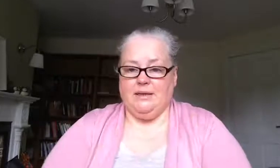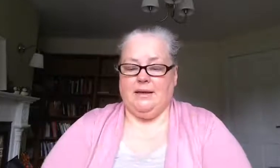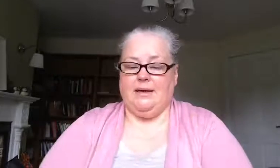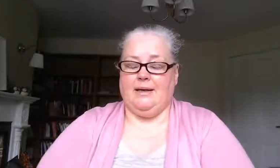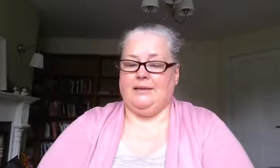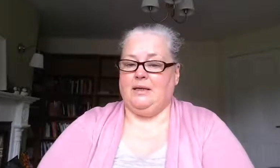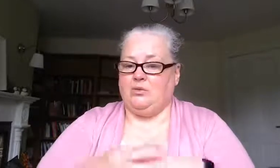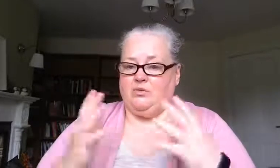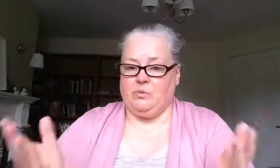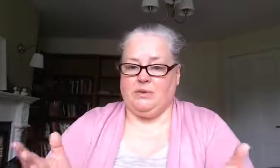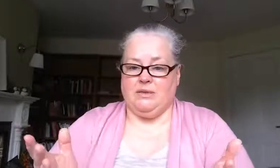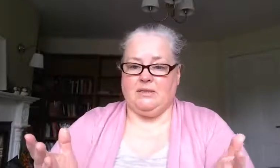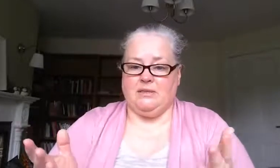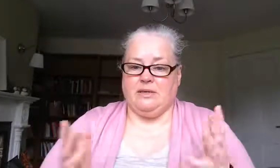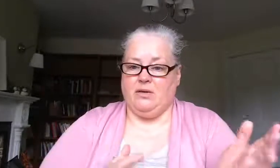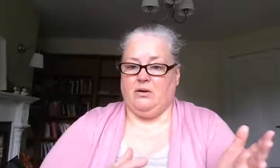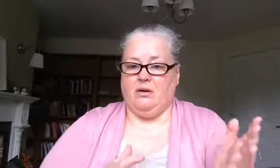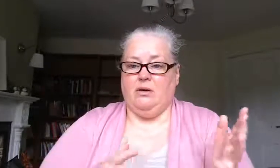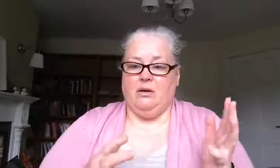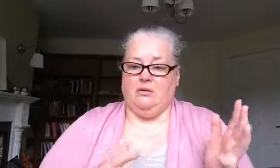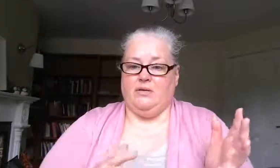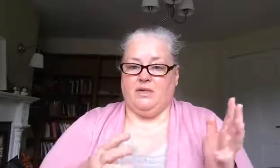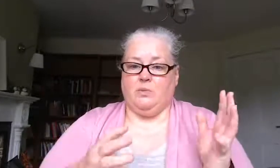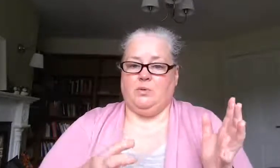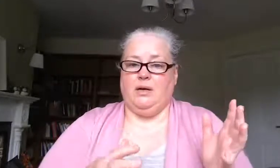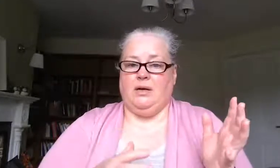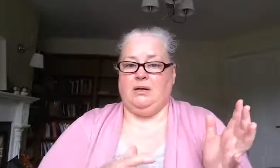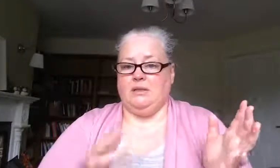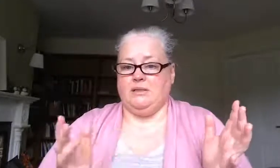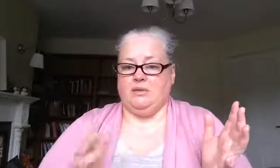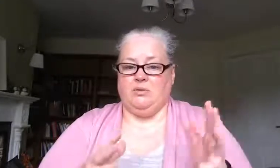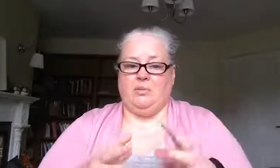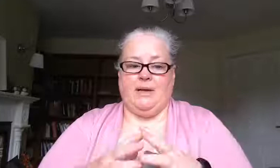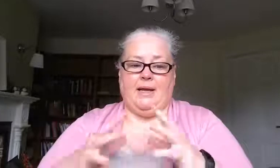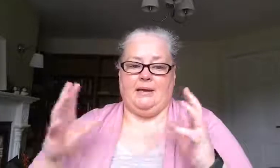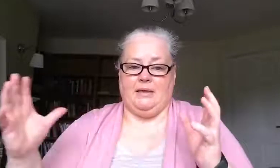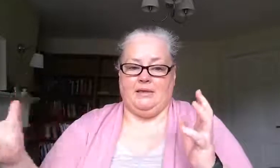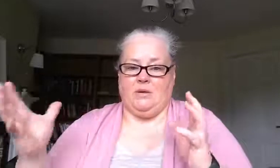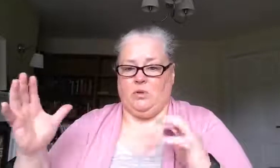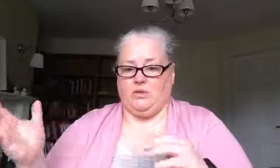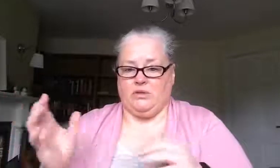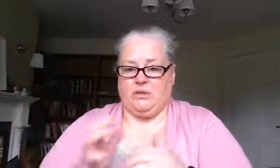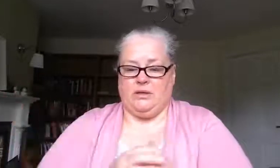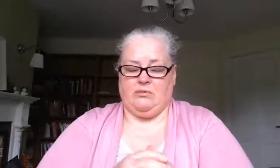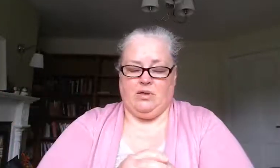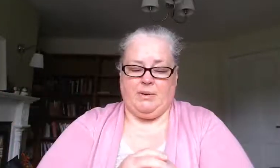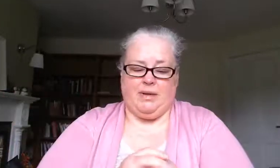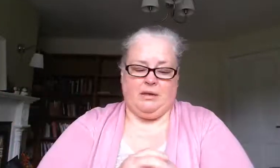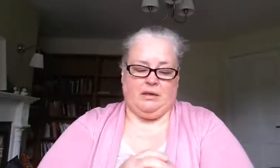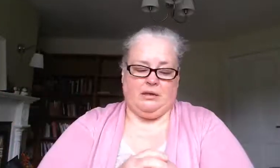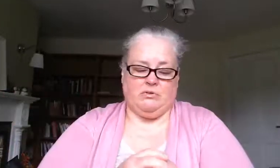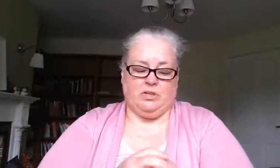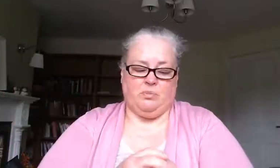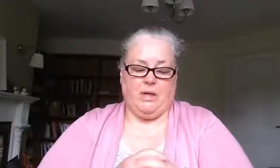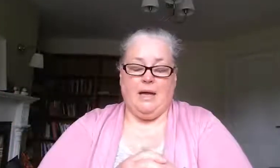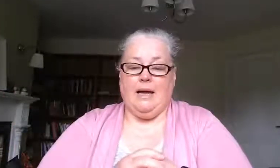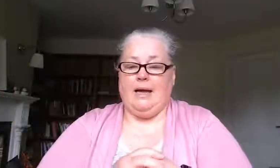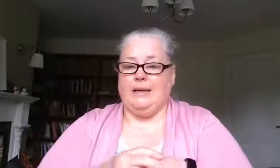and thank you to everybody who listens here on facebook and this is in replay and this and watches and replay in youtube and